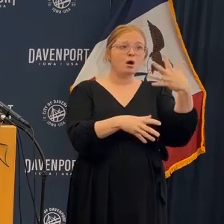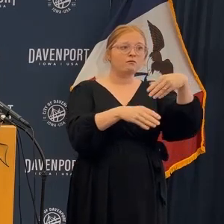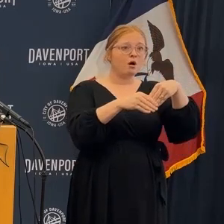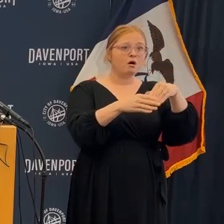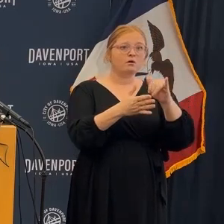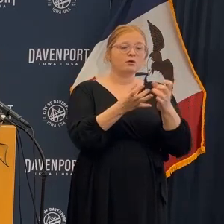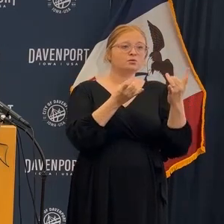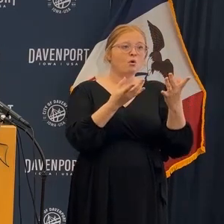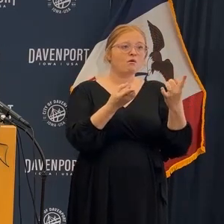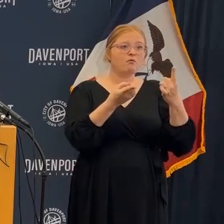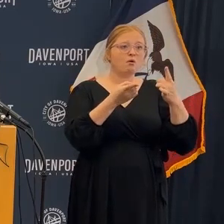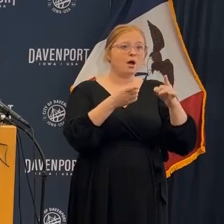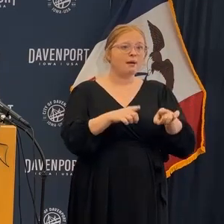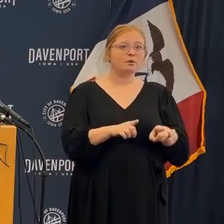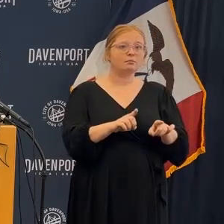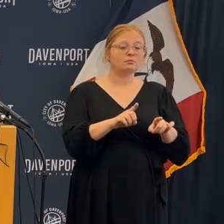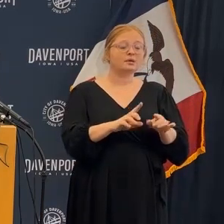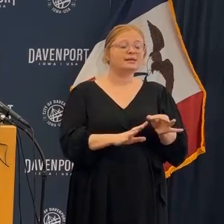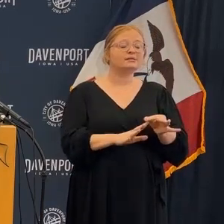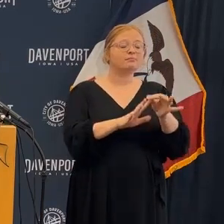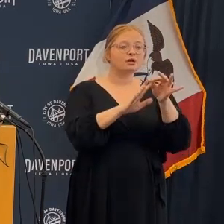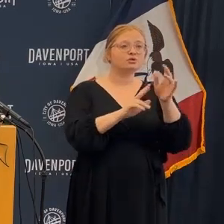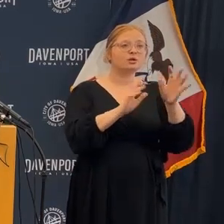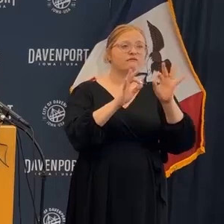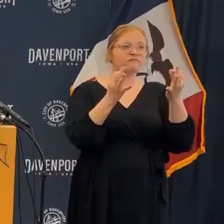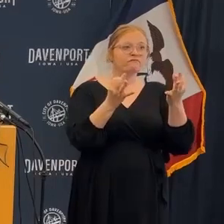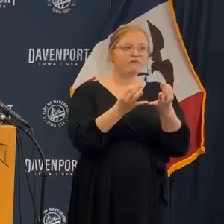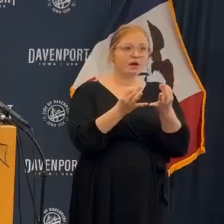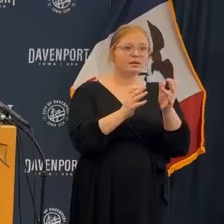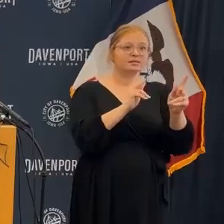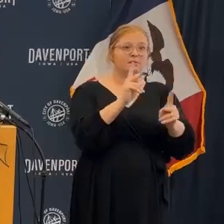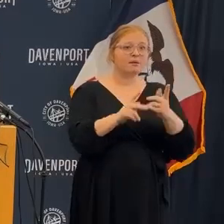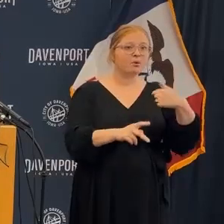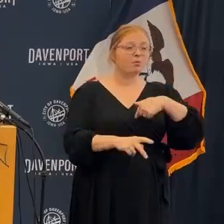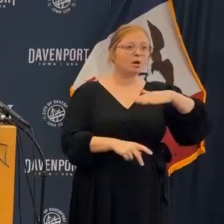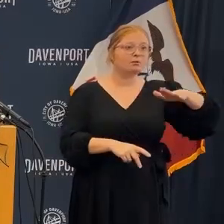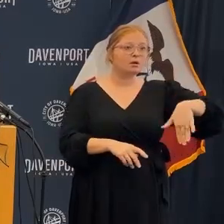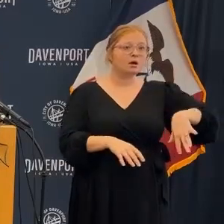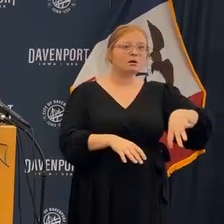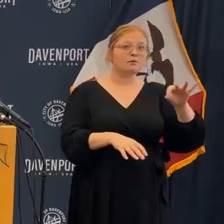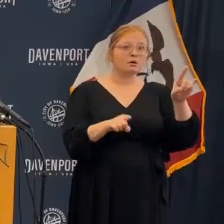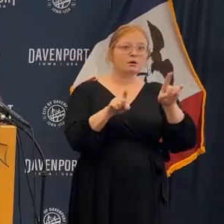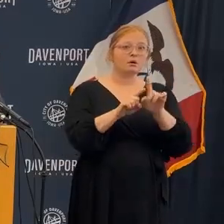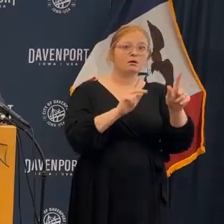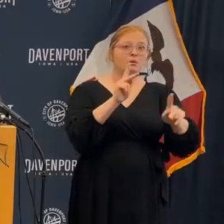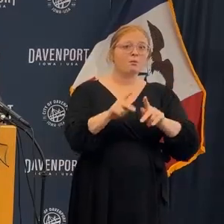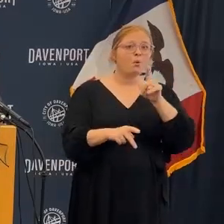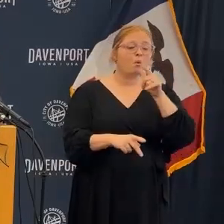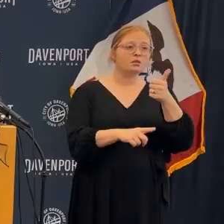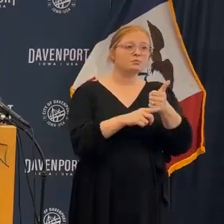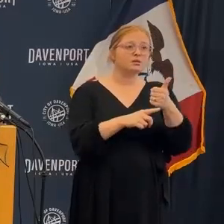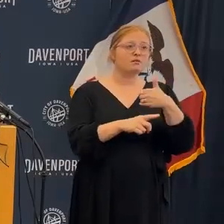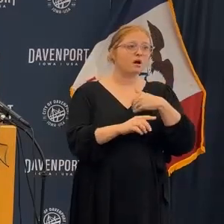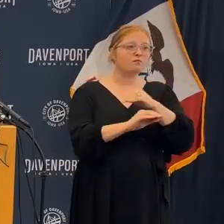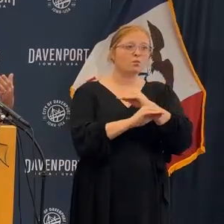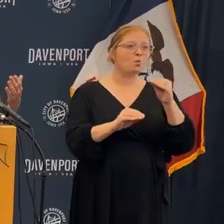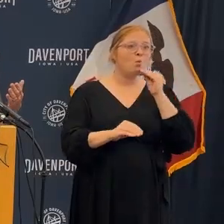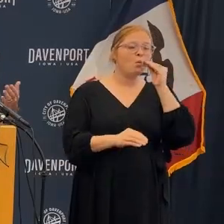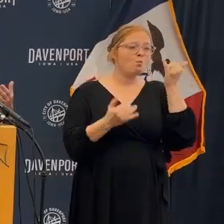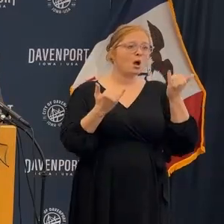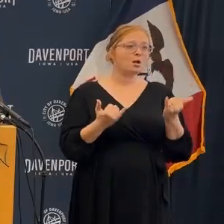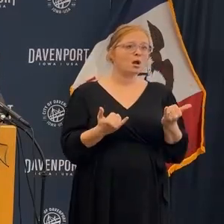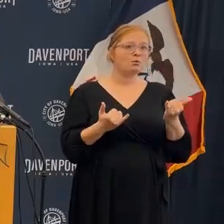especially the families of the Unencounted Forum and anybody that's been displaced. My heartfelt condolences